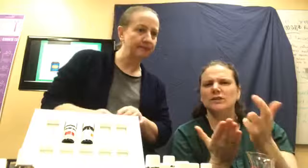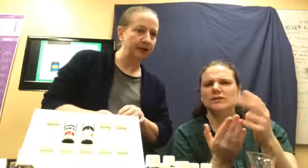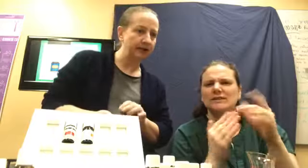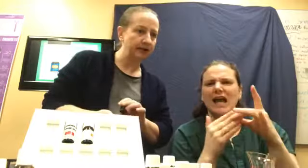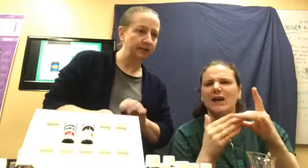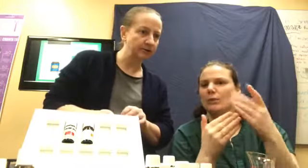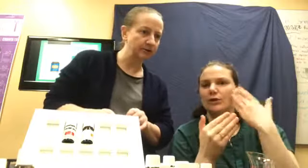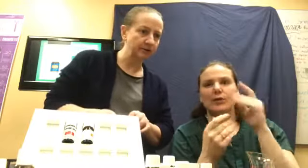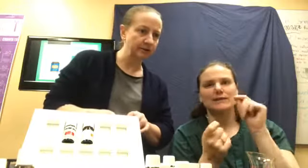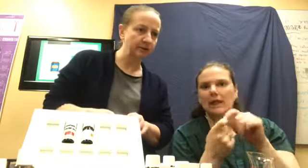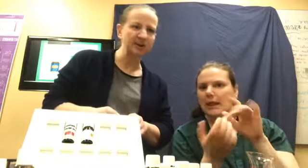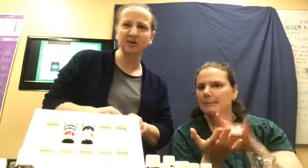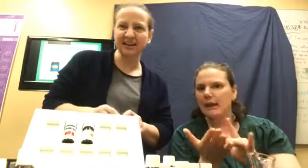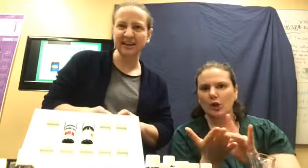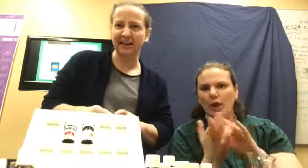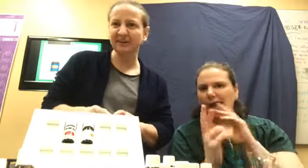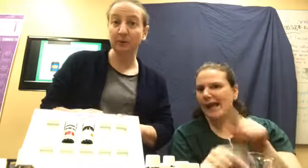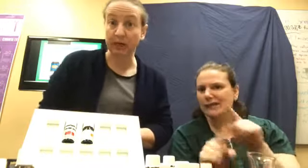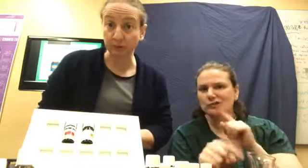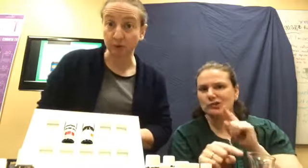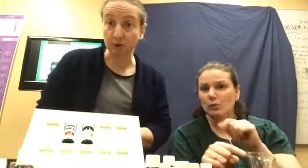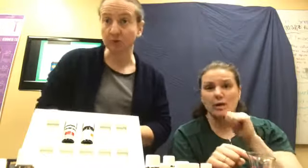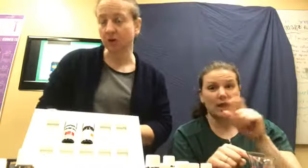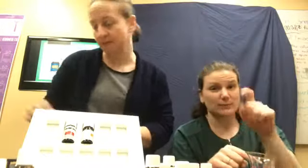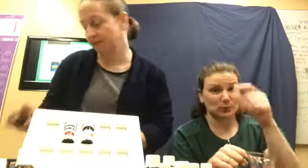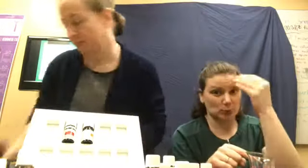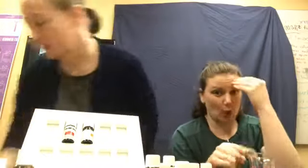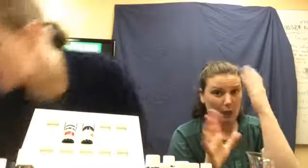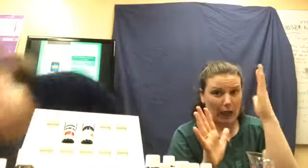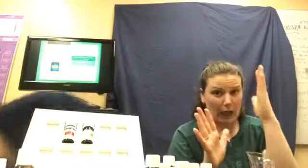medical answers or, you know, any of that. And we're not supposed to. So. Okay.